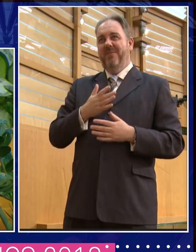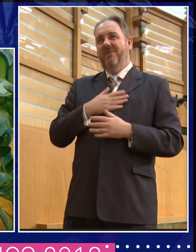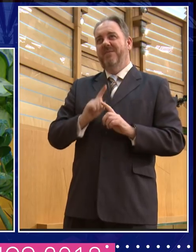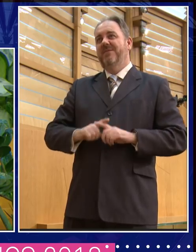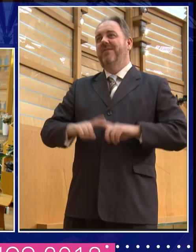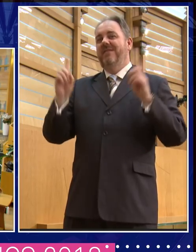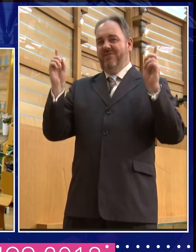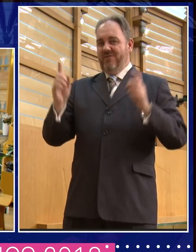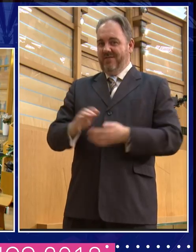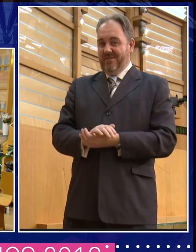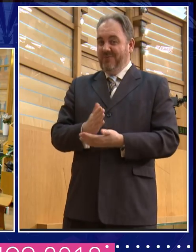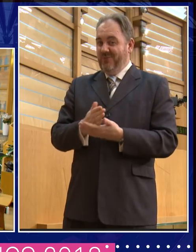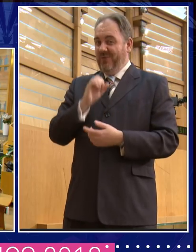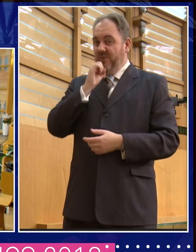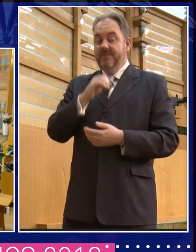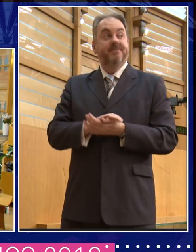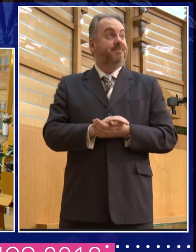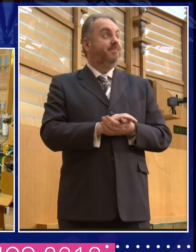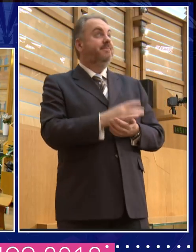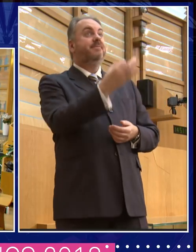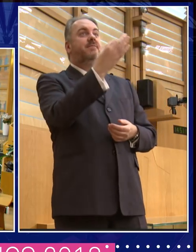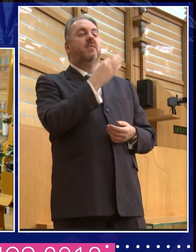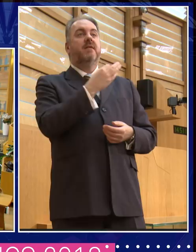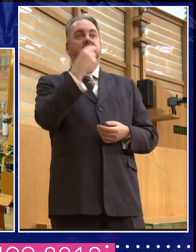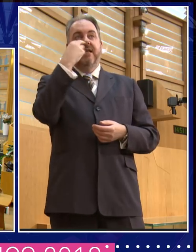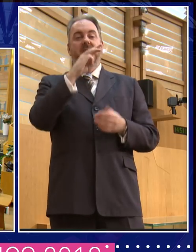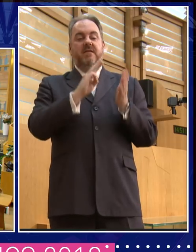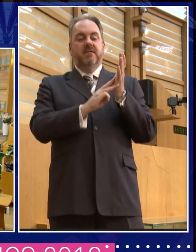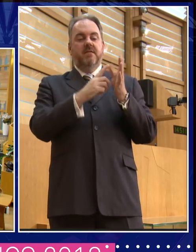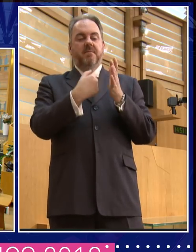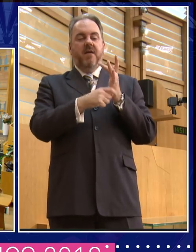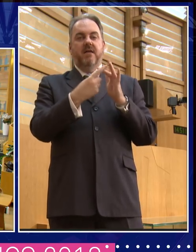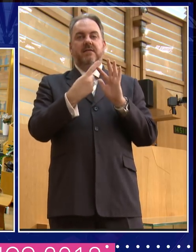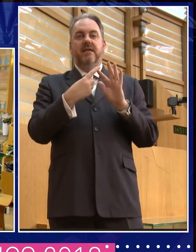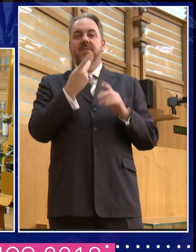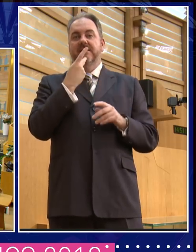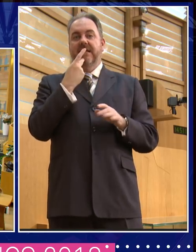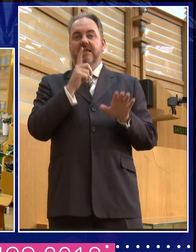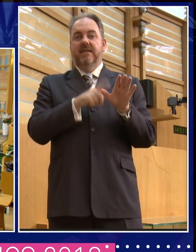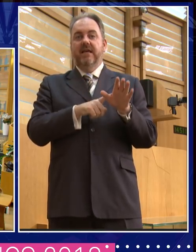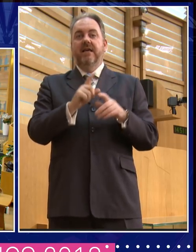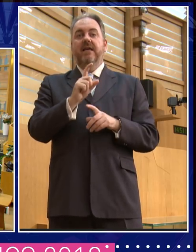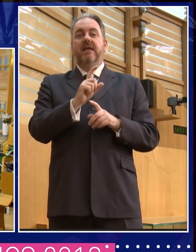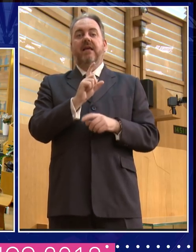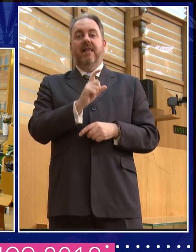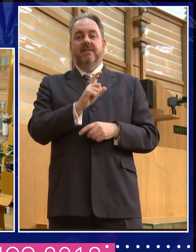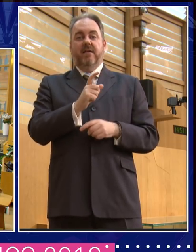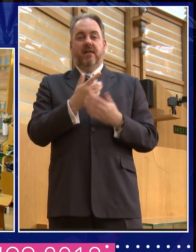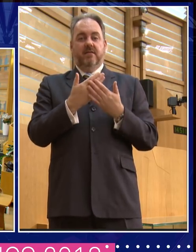Thank you. my name is Marcy Winstanley. I'm a second year, um, classical literature and civilization student at the University of